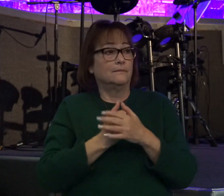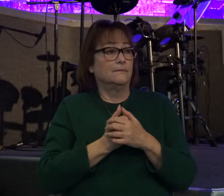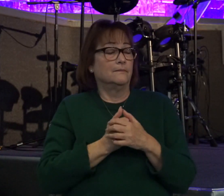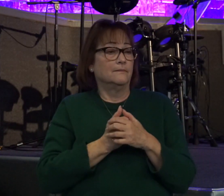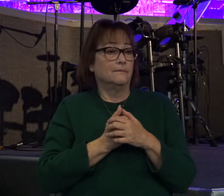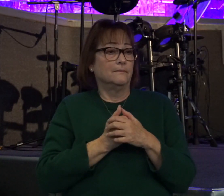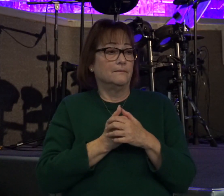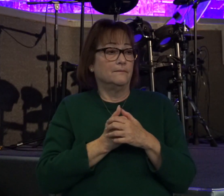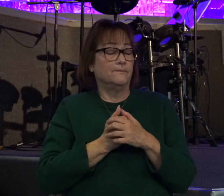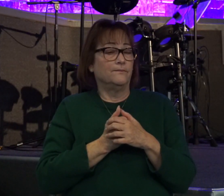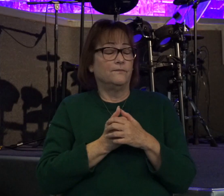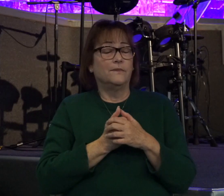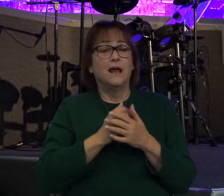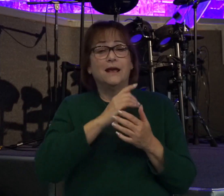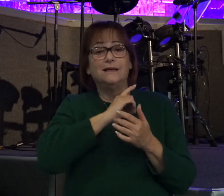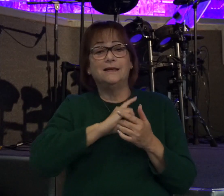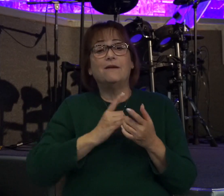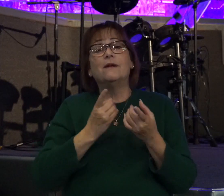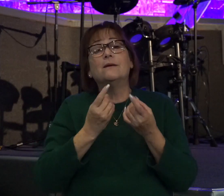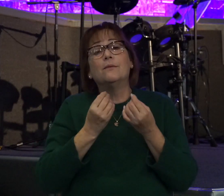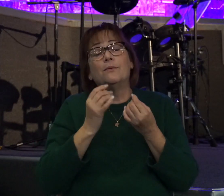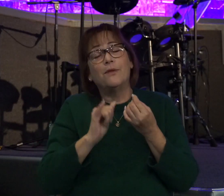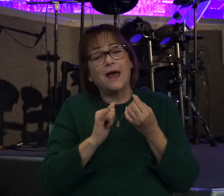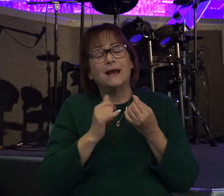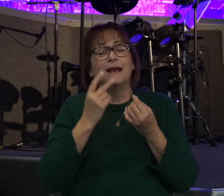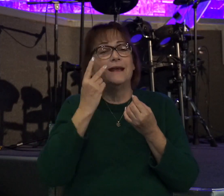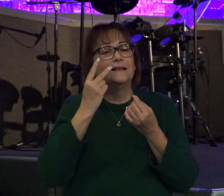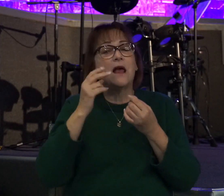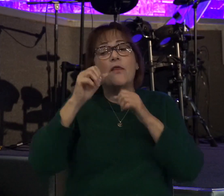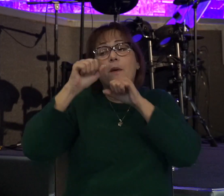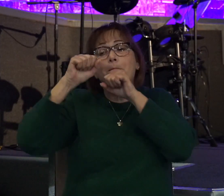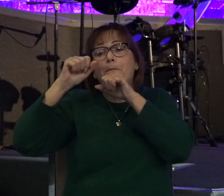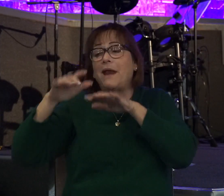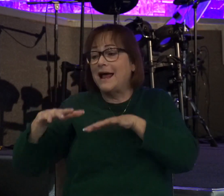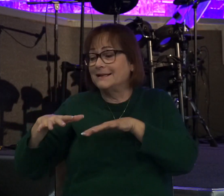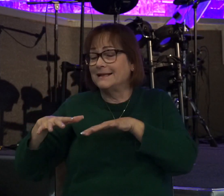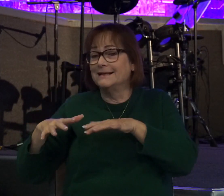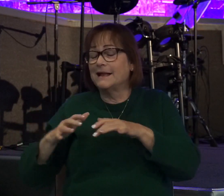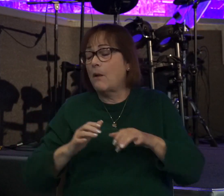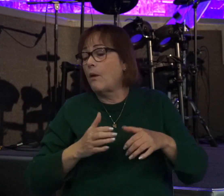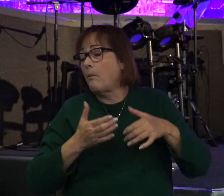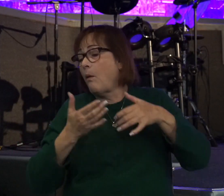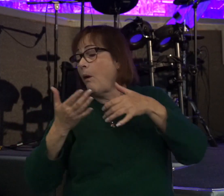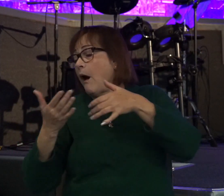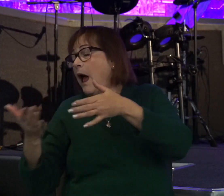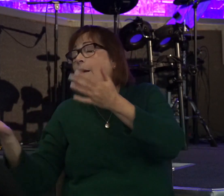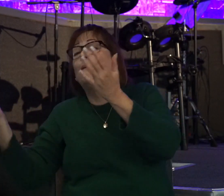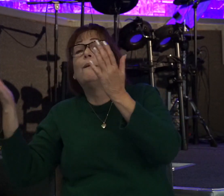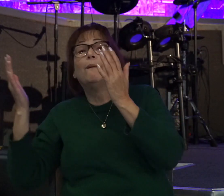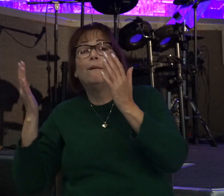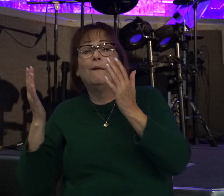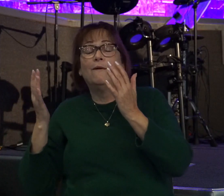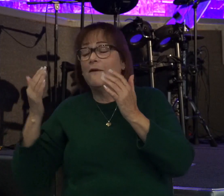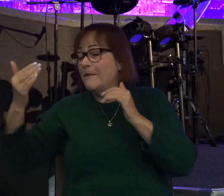That's what David did. He saw the blessings that were poured out from inviting God in